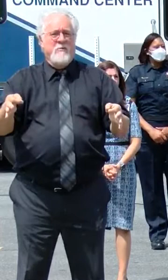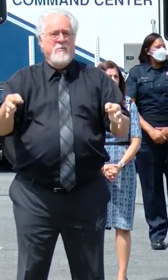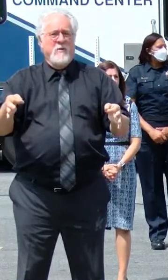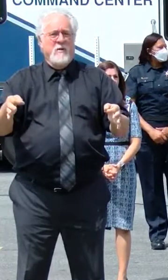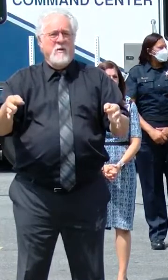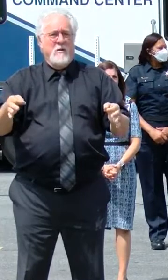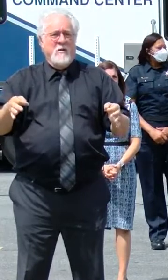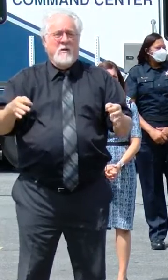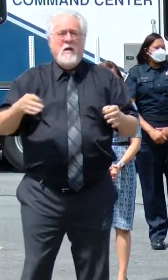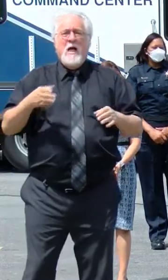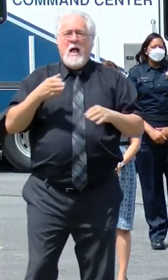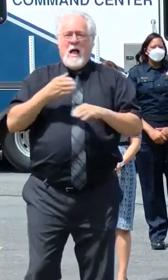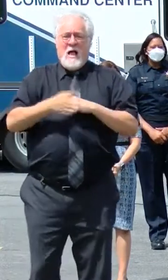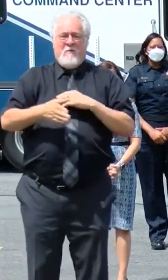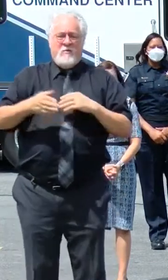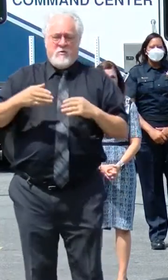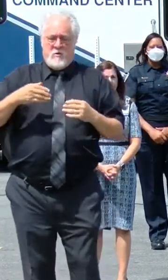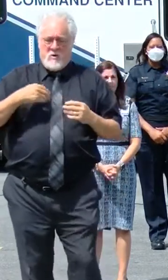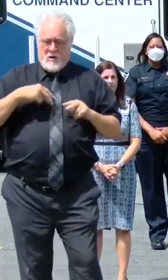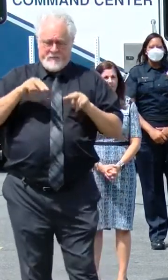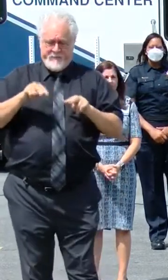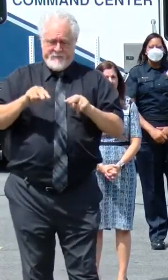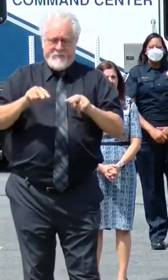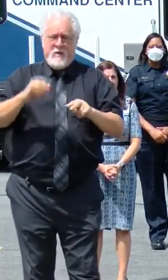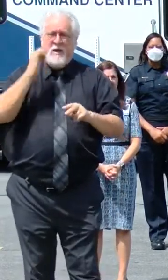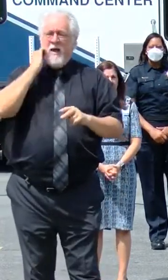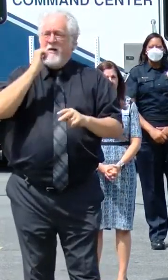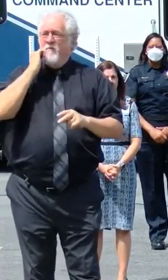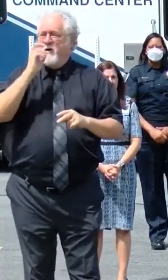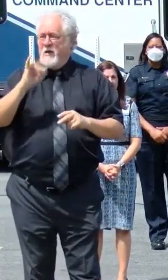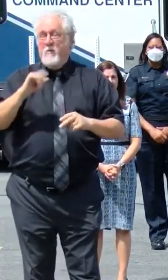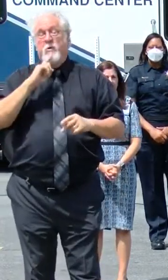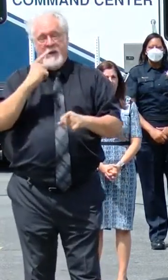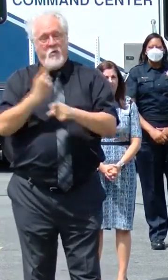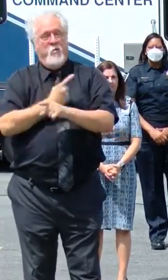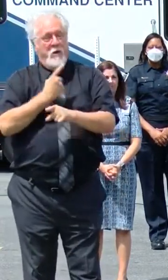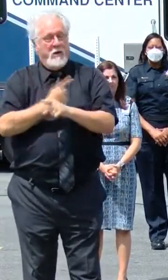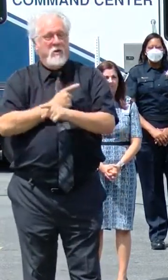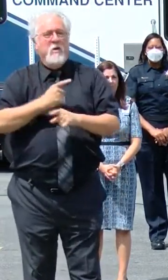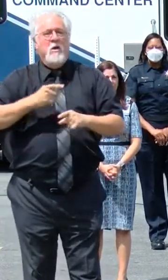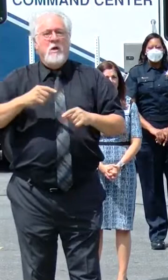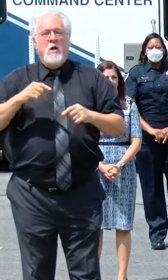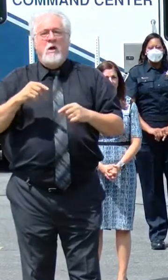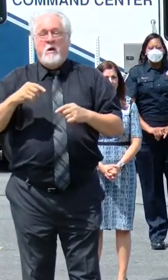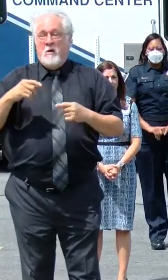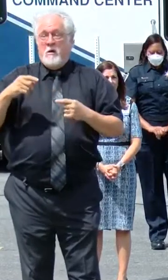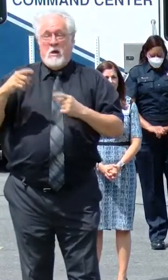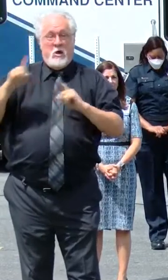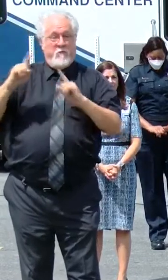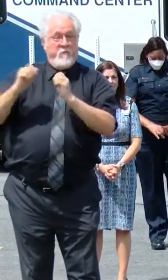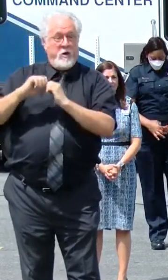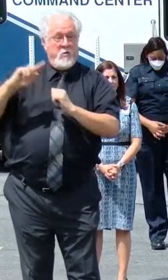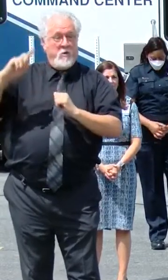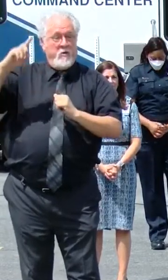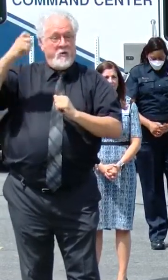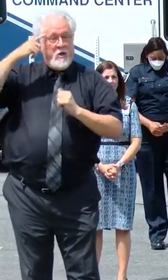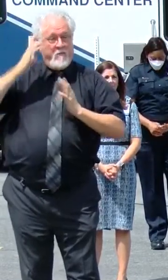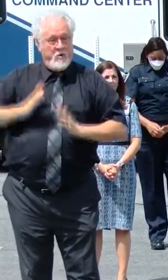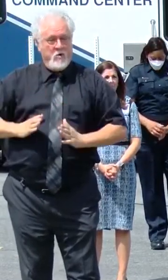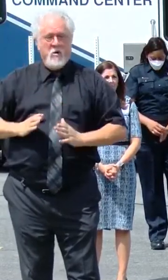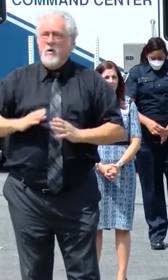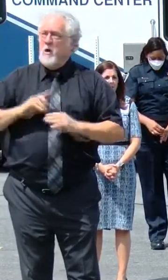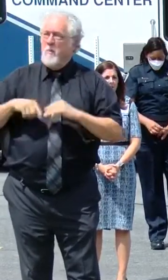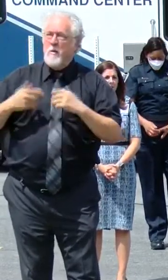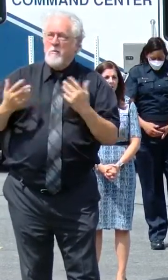after I am continuing on a daily, I will say a regular basis, conferring with the governor in